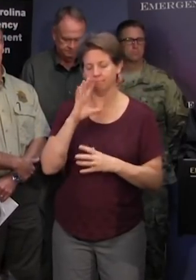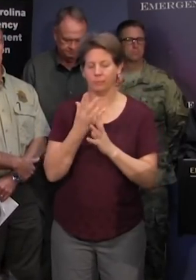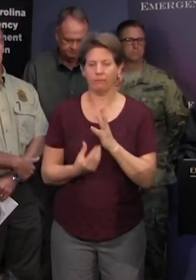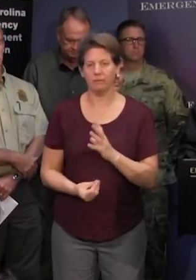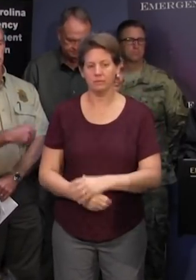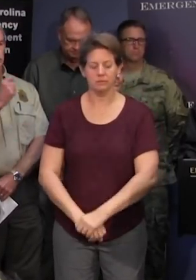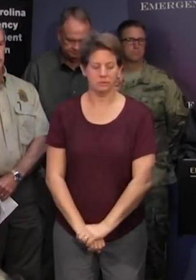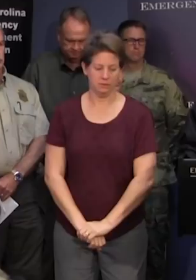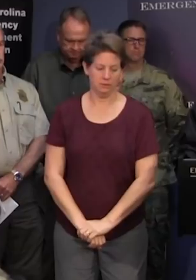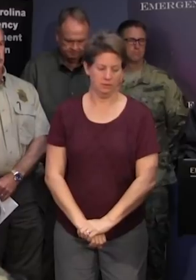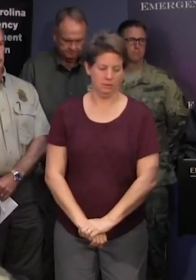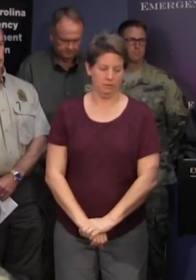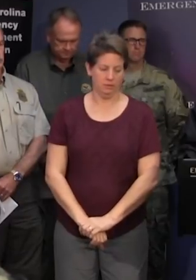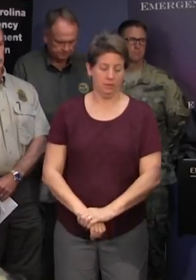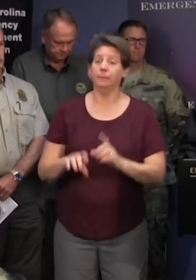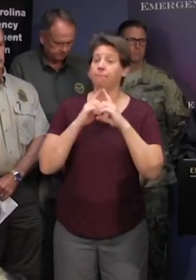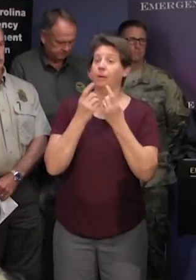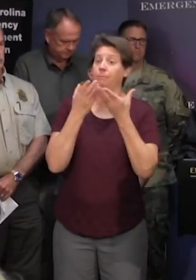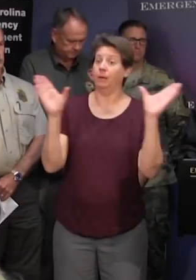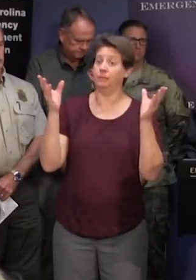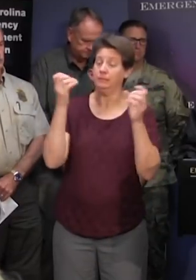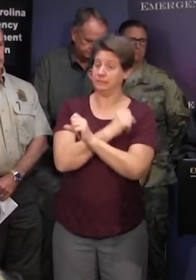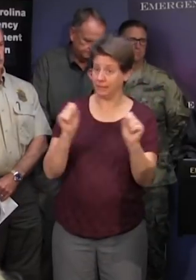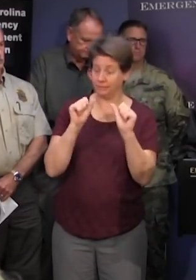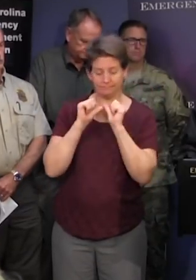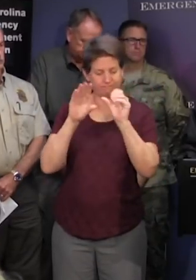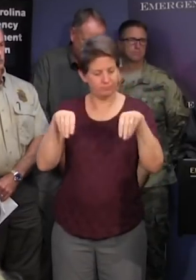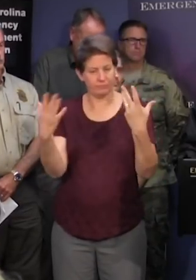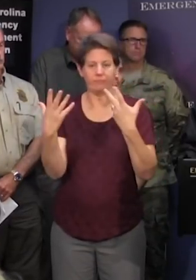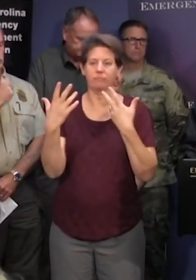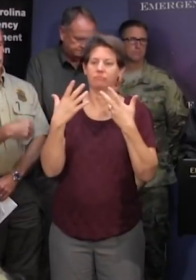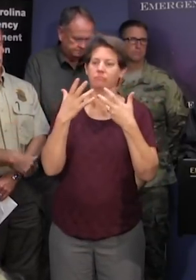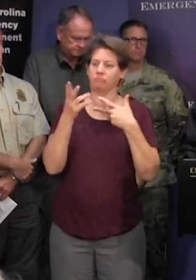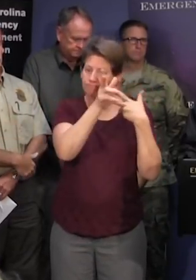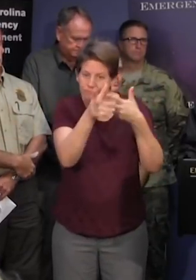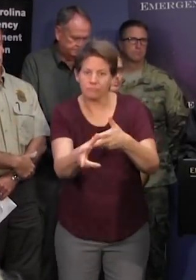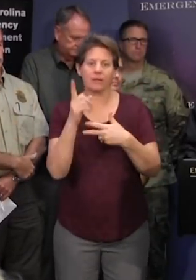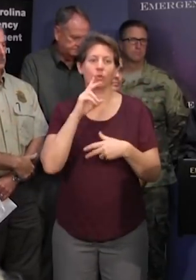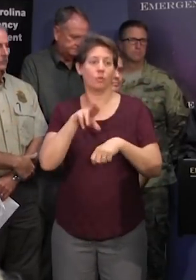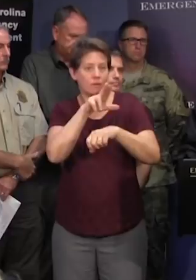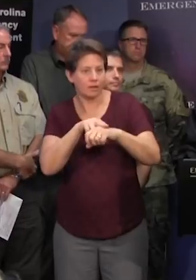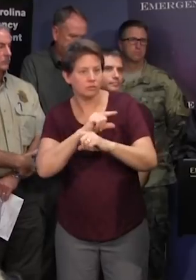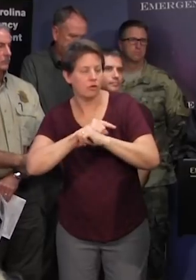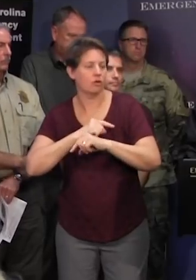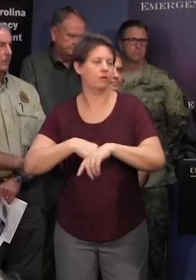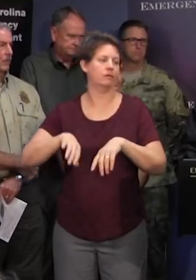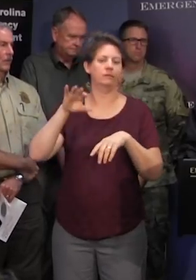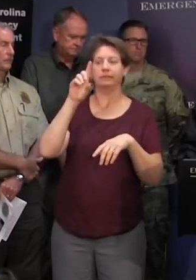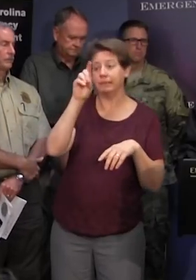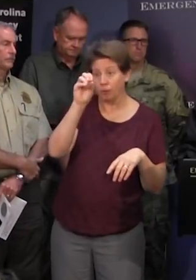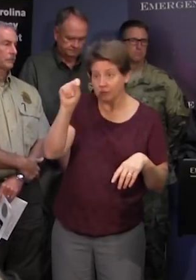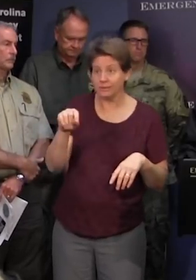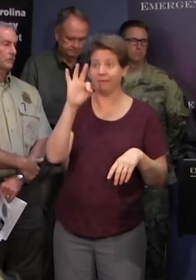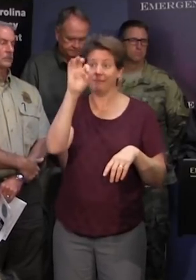lost uh the part of public safety continues to provide escorts for the national guard dot and fema